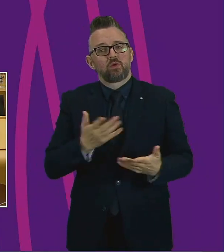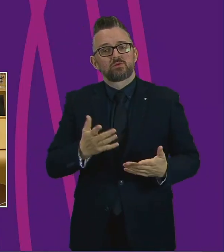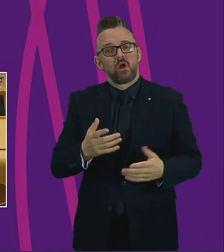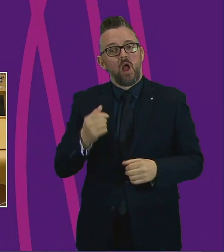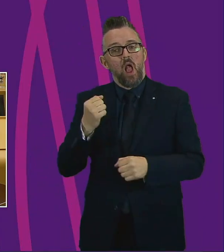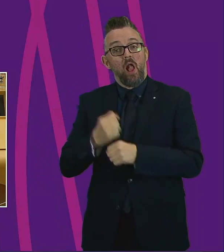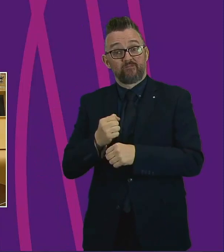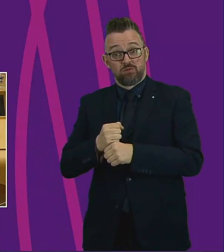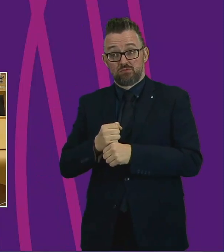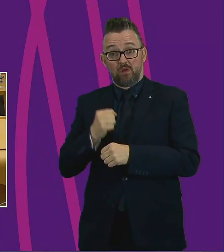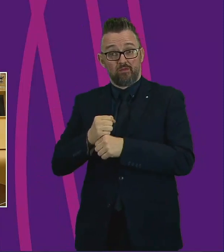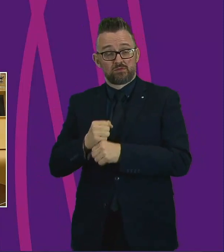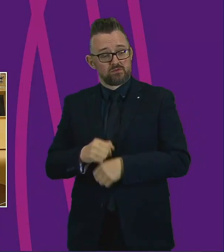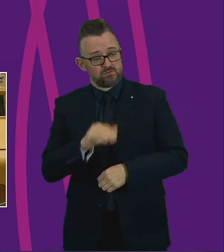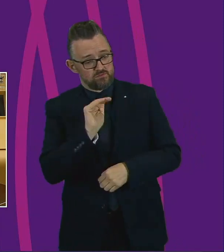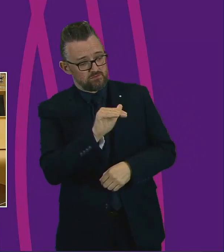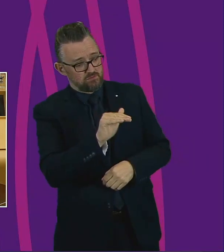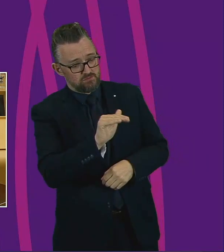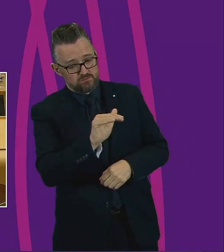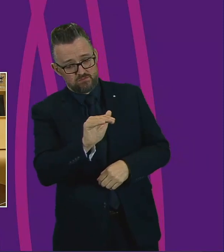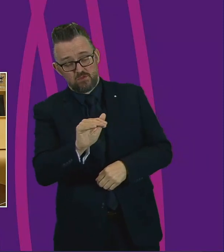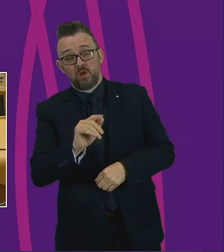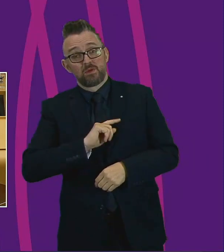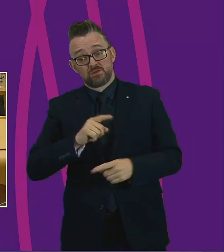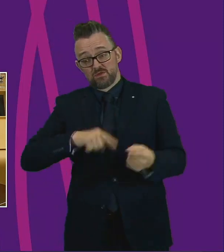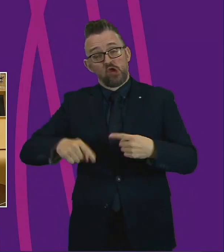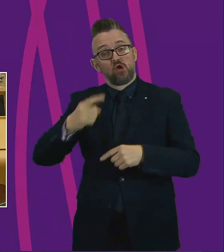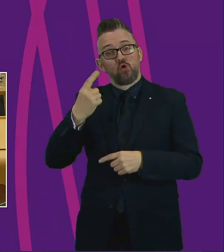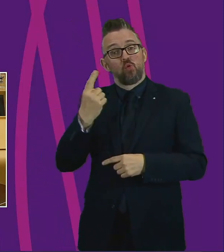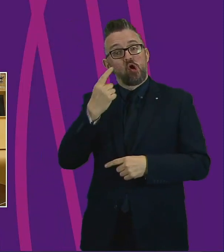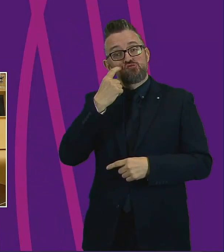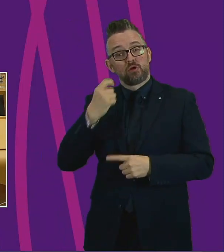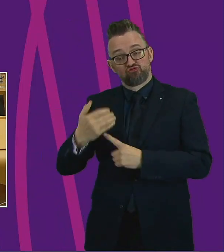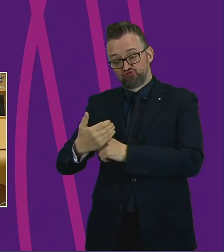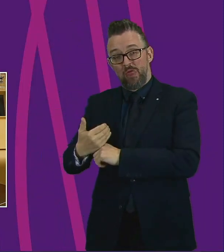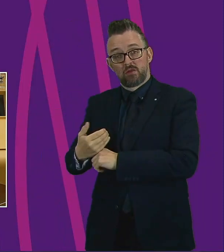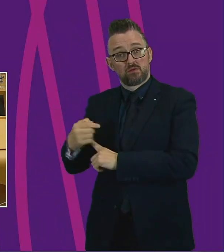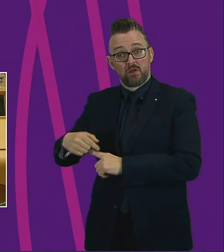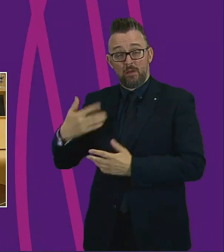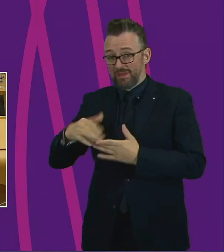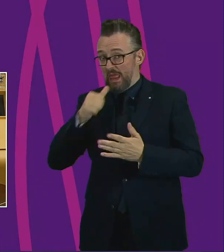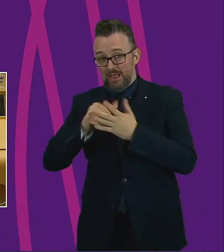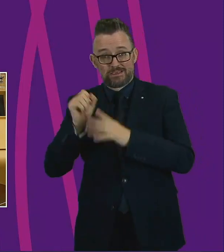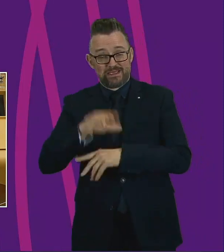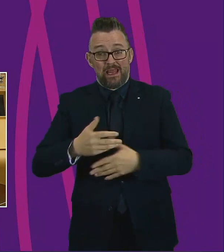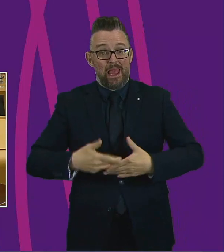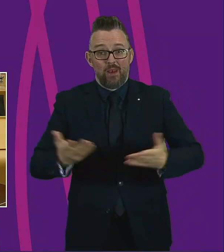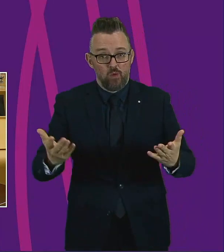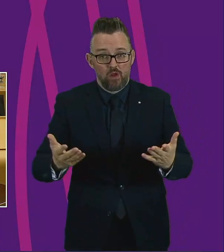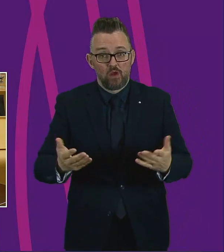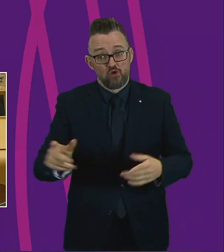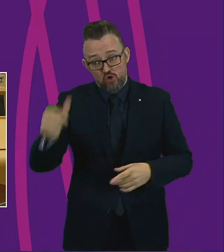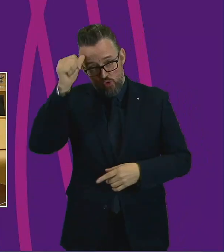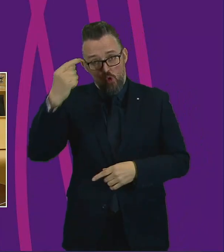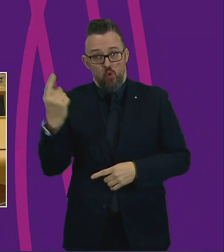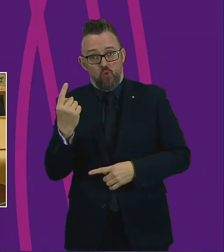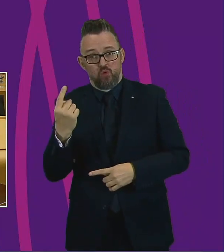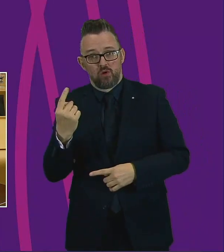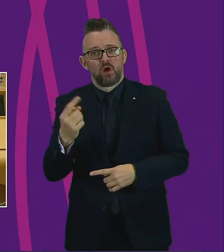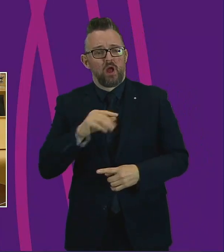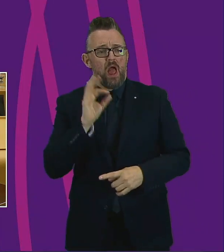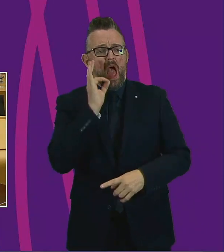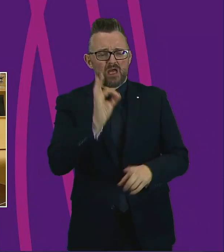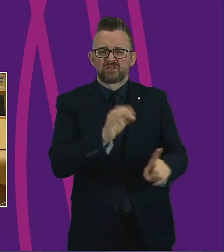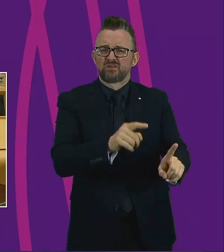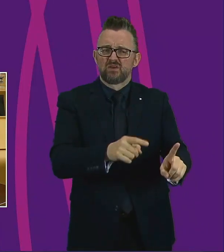contact every young shielded person? Because they've all been written to. Why can't there be some direct contact with them to see what they need in